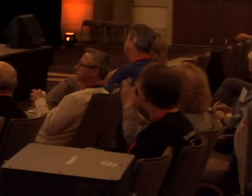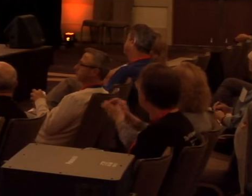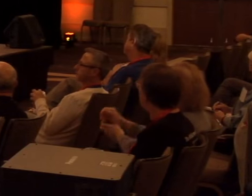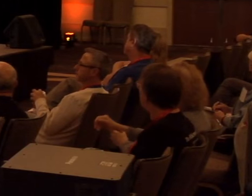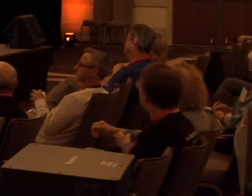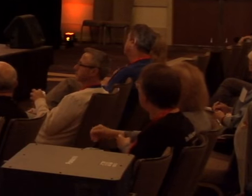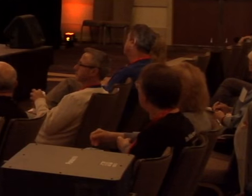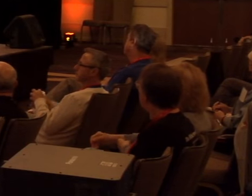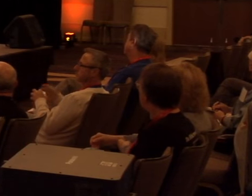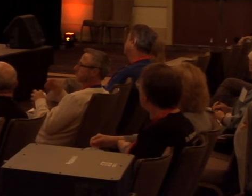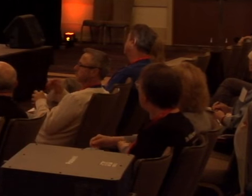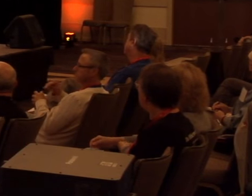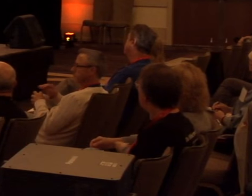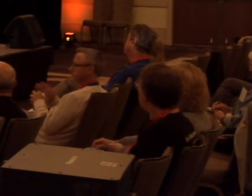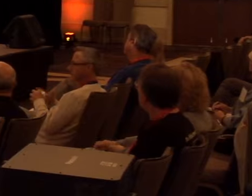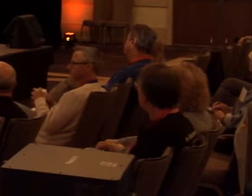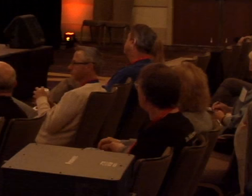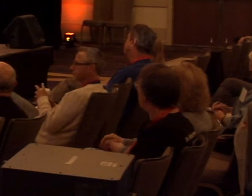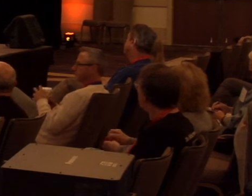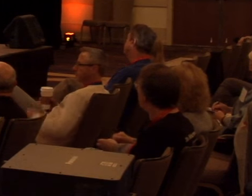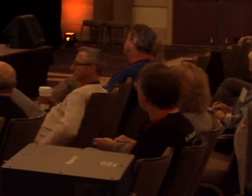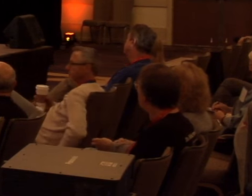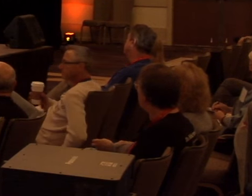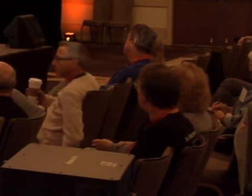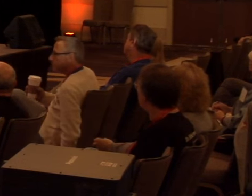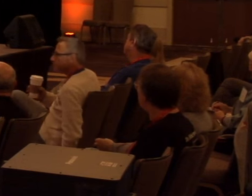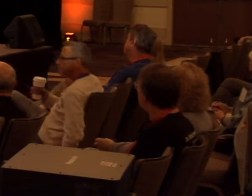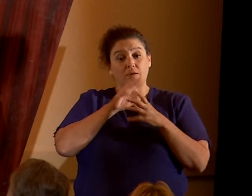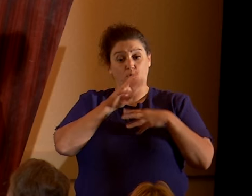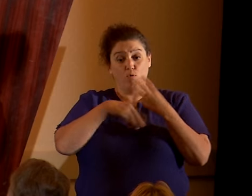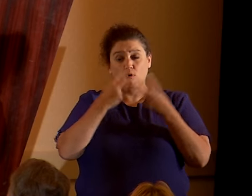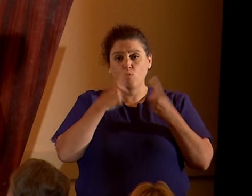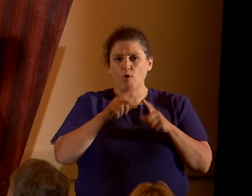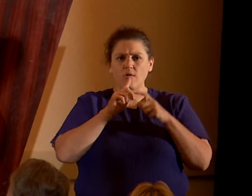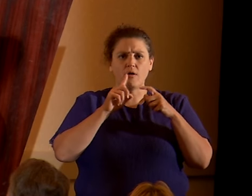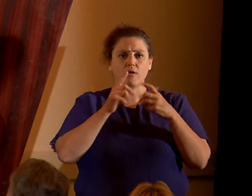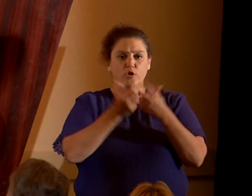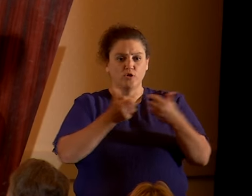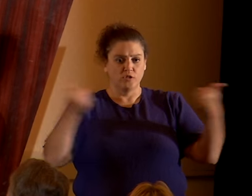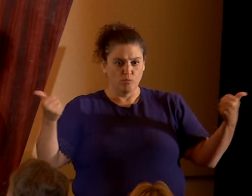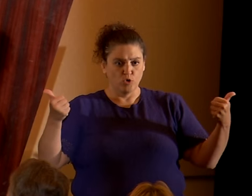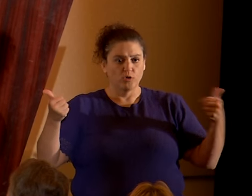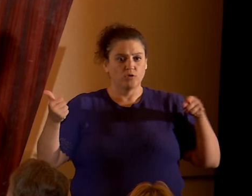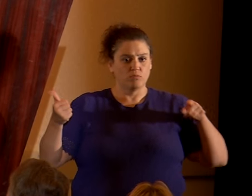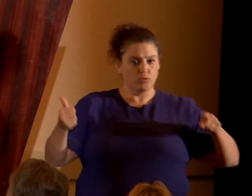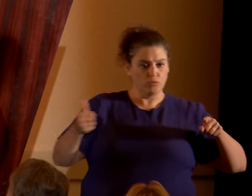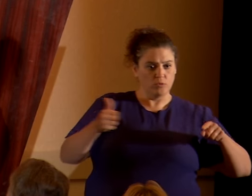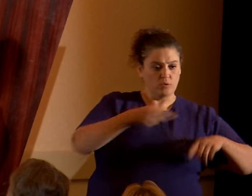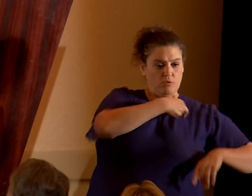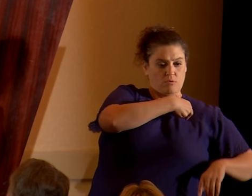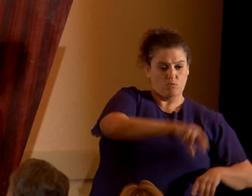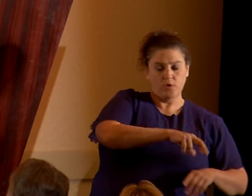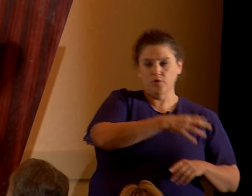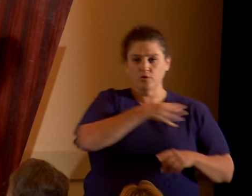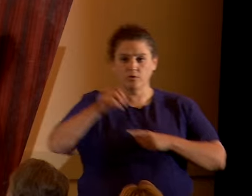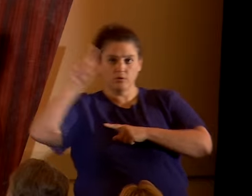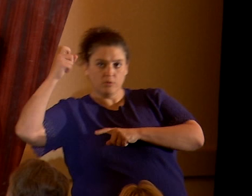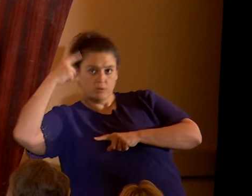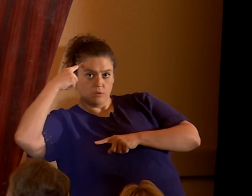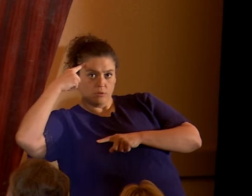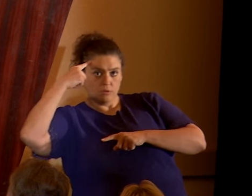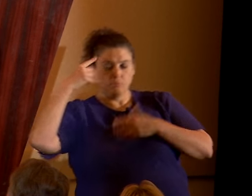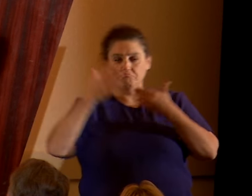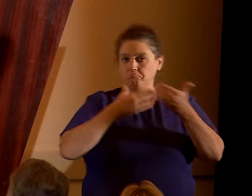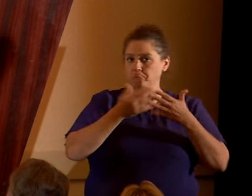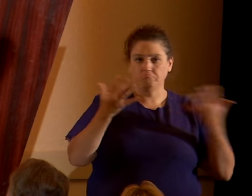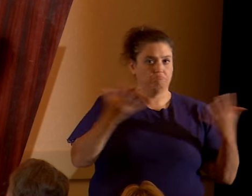I believe in a secular world where there is an absolute separation between mosque and state and church and state. A